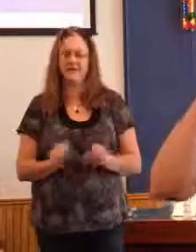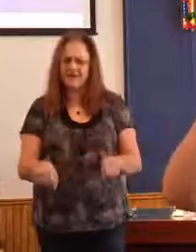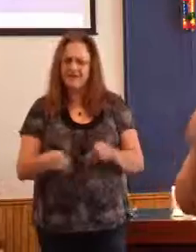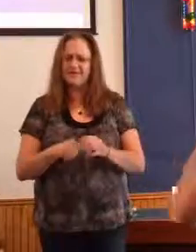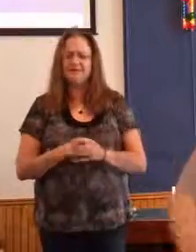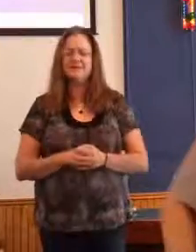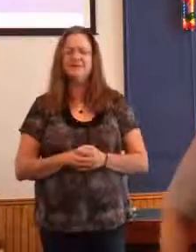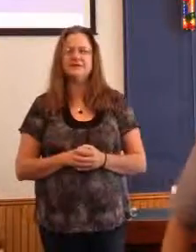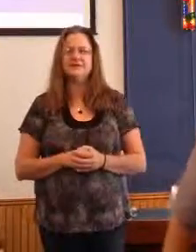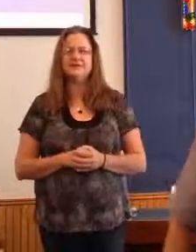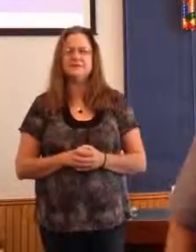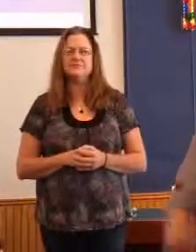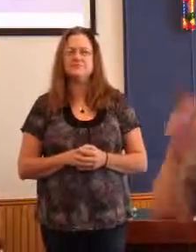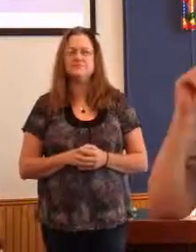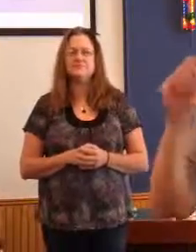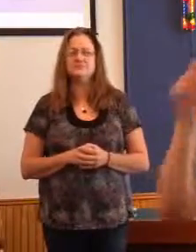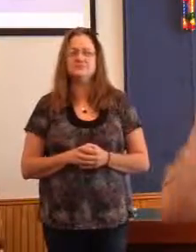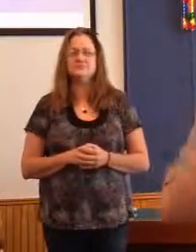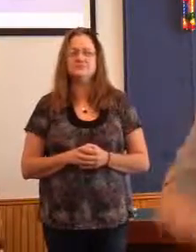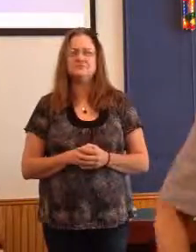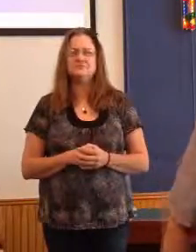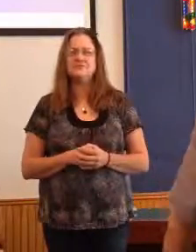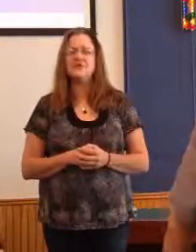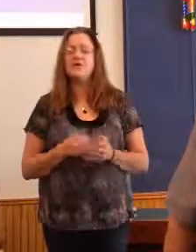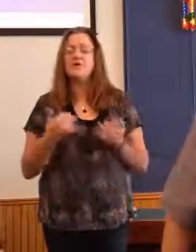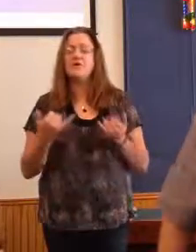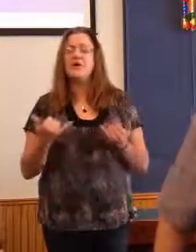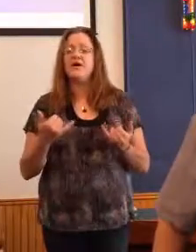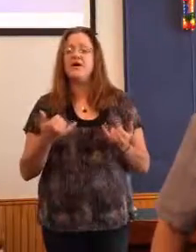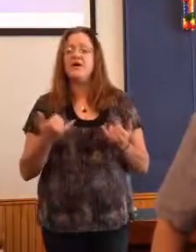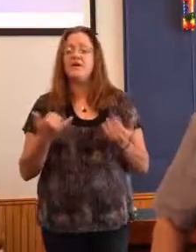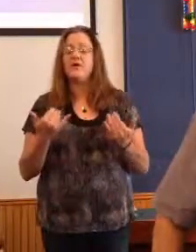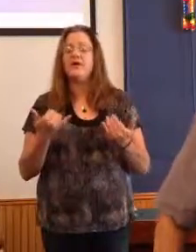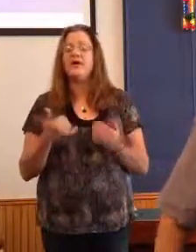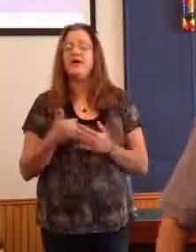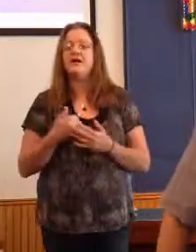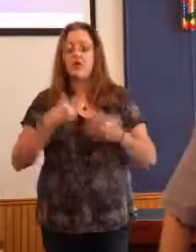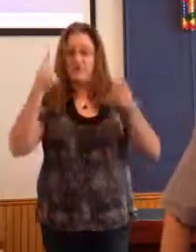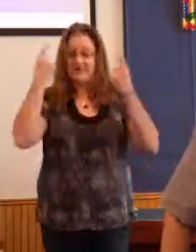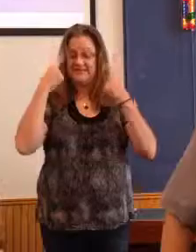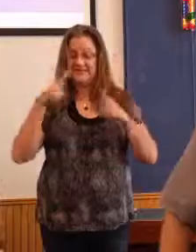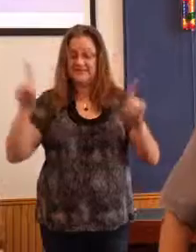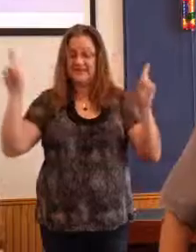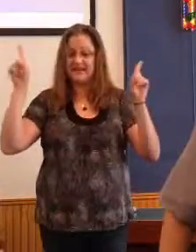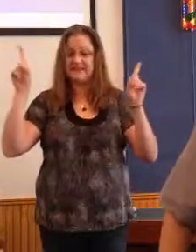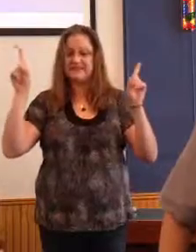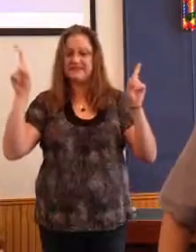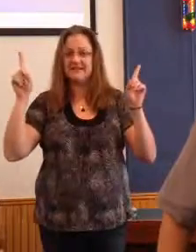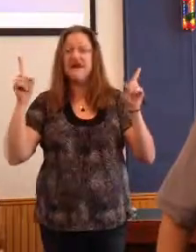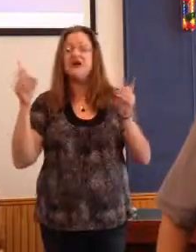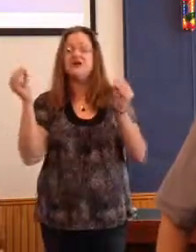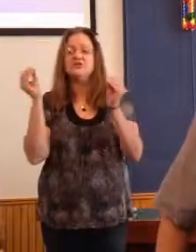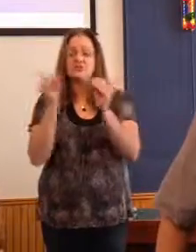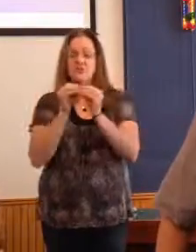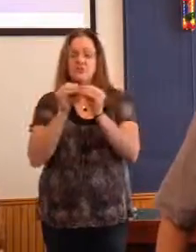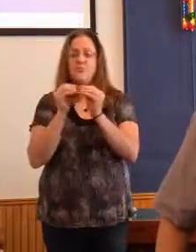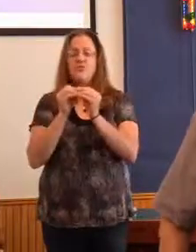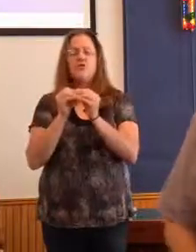I can tell you that the odds of success are much greater than stopping at the gas station and